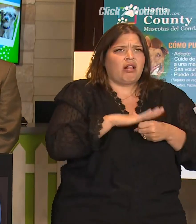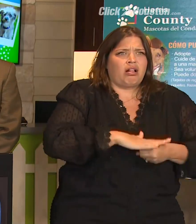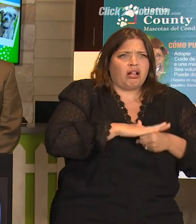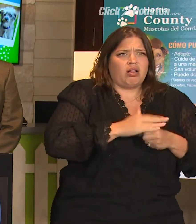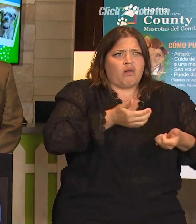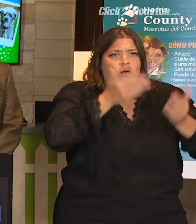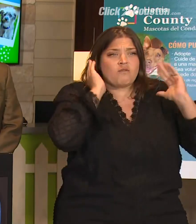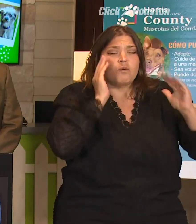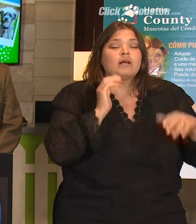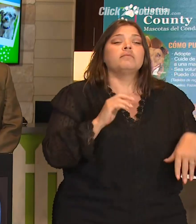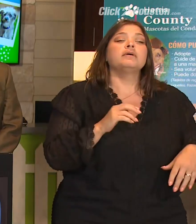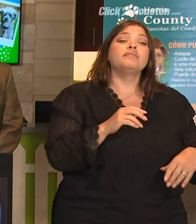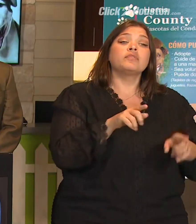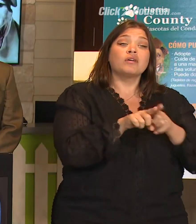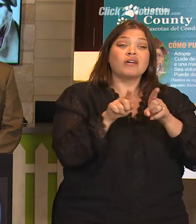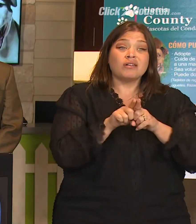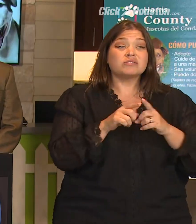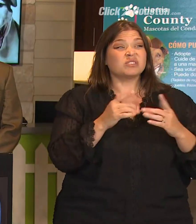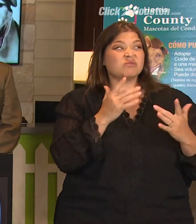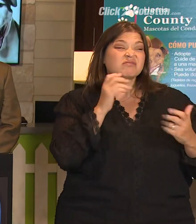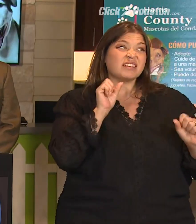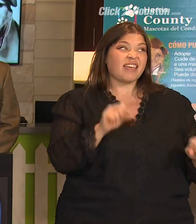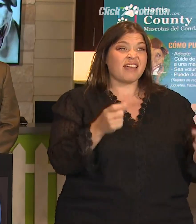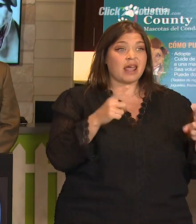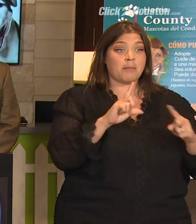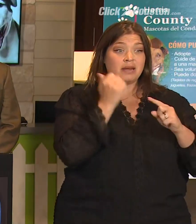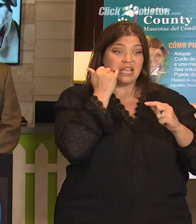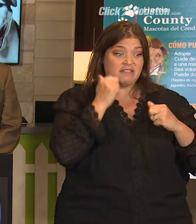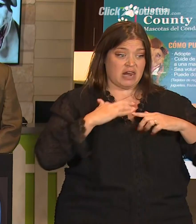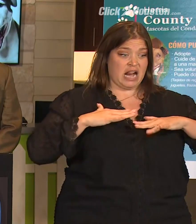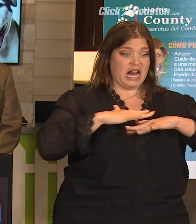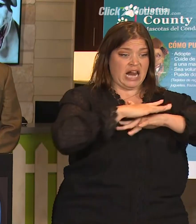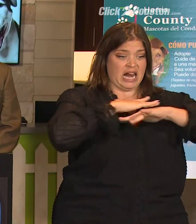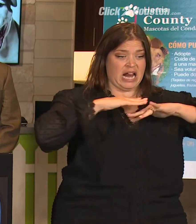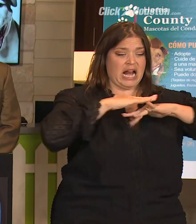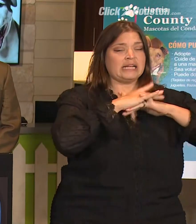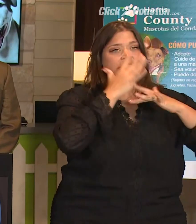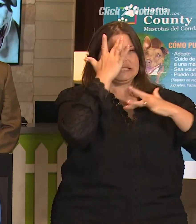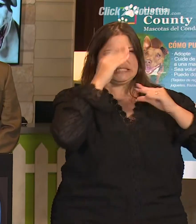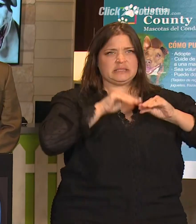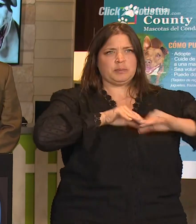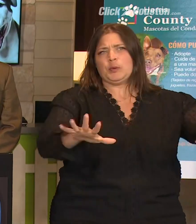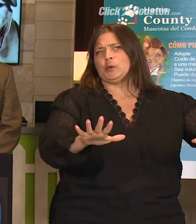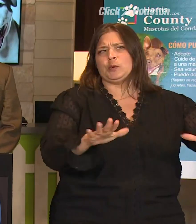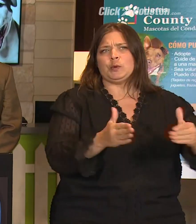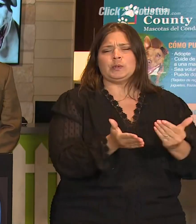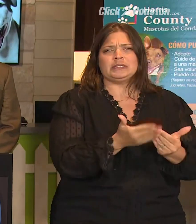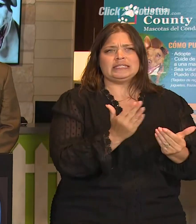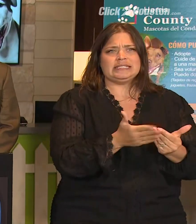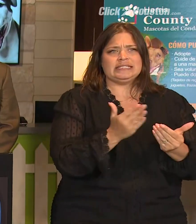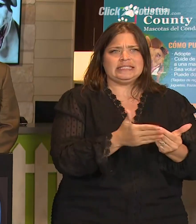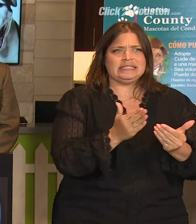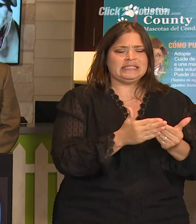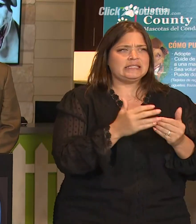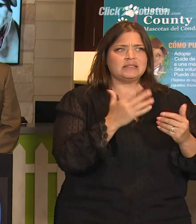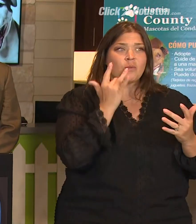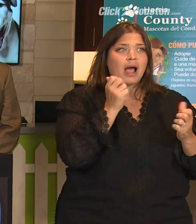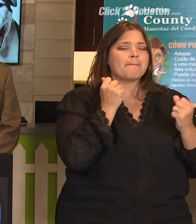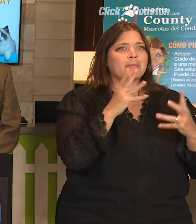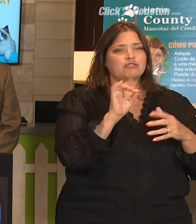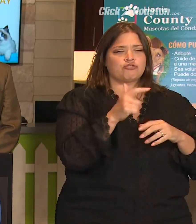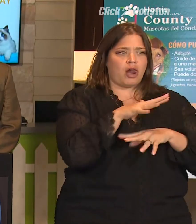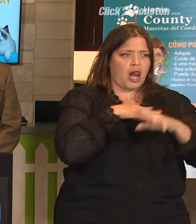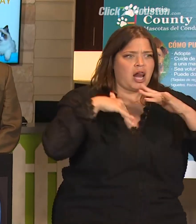also causes a concern for disease that can occur between the animals when they're placed under these very tight conditions.